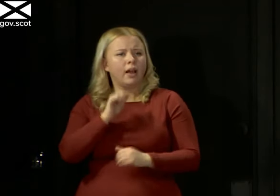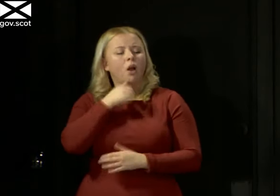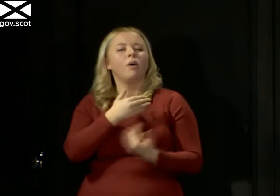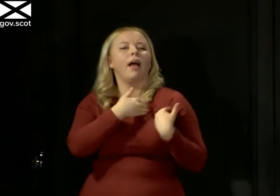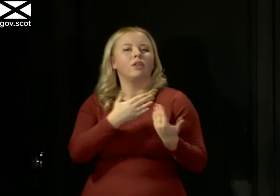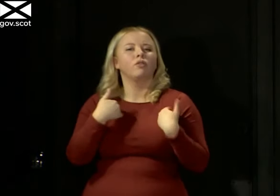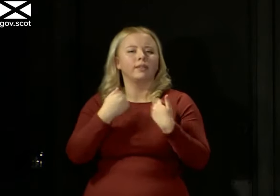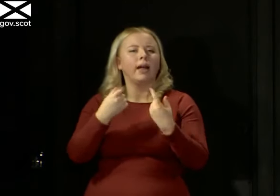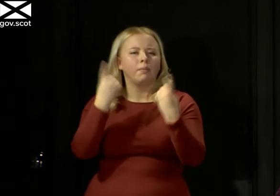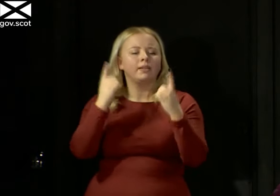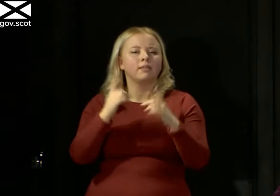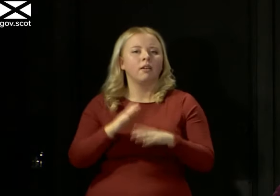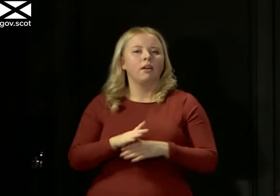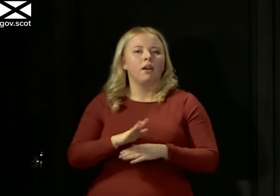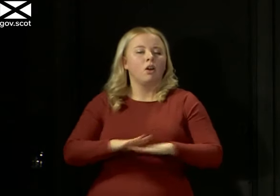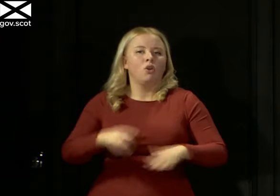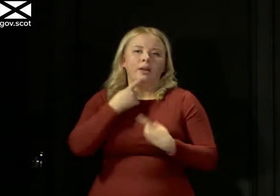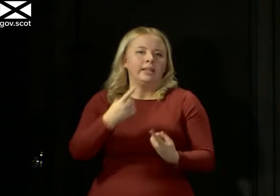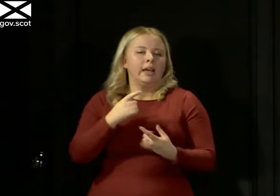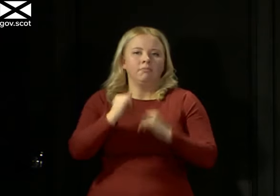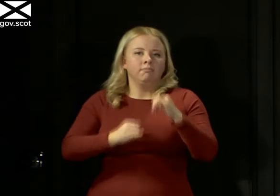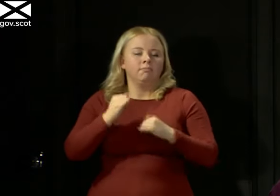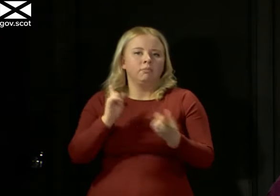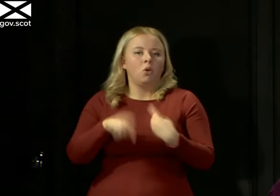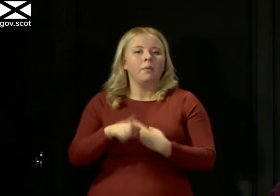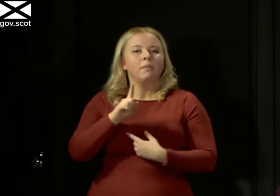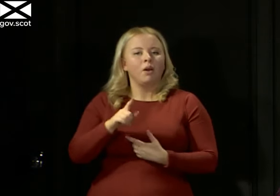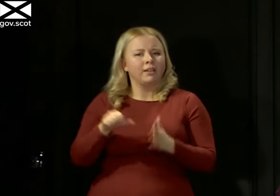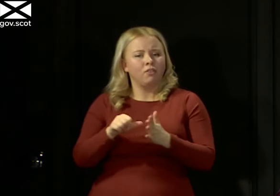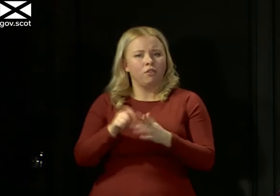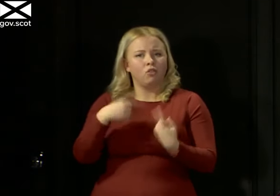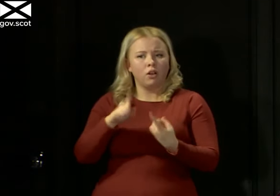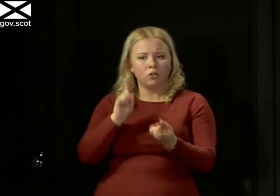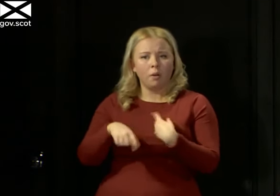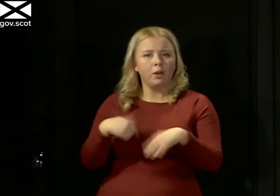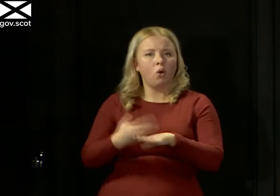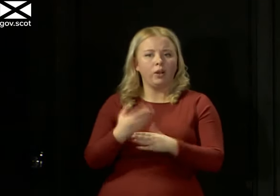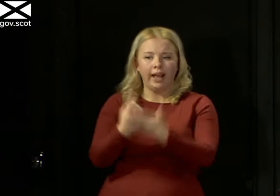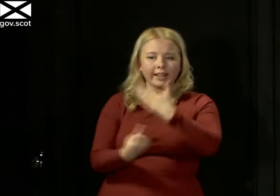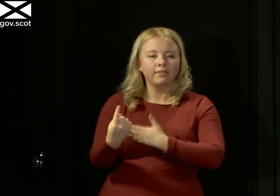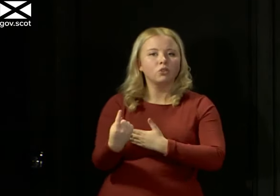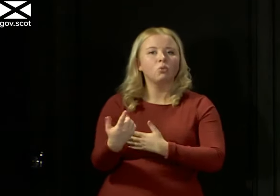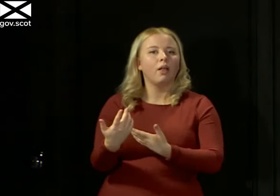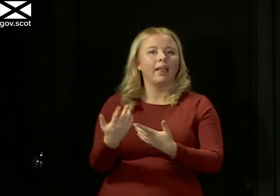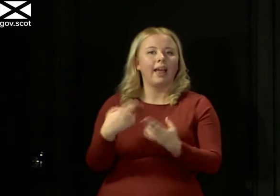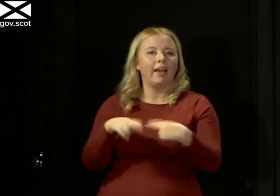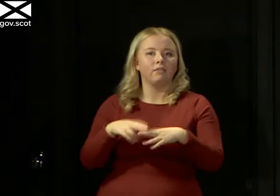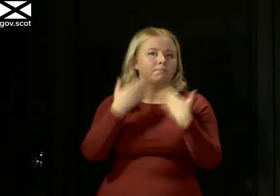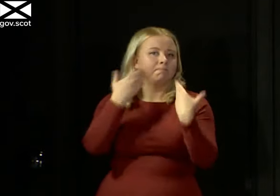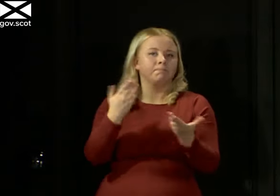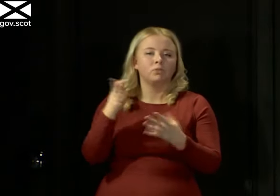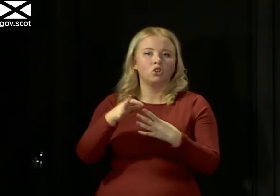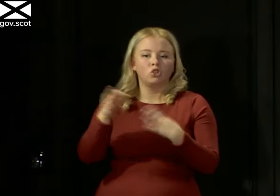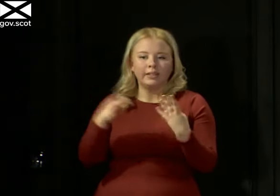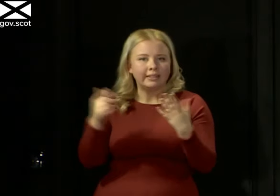section in minute, and I don't say this is any critical comment. It's very difficult for us to comment on individual cases where we don't know the